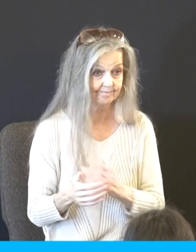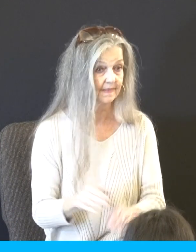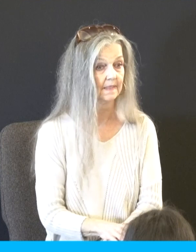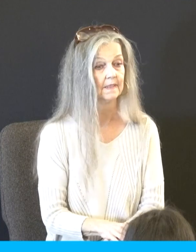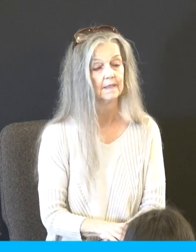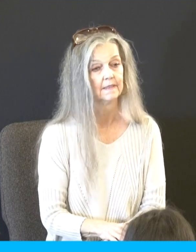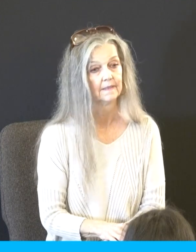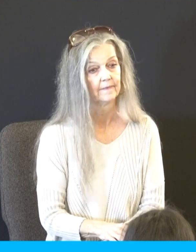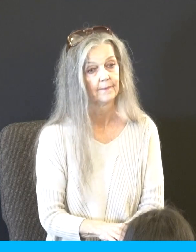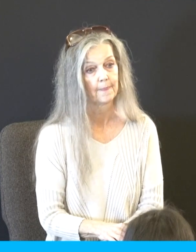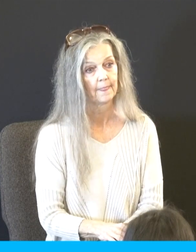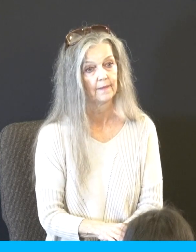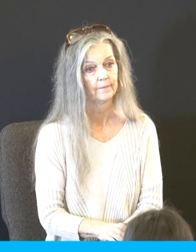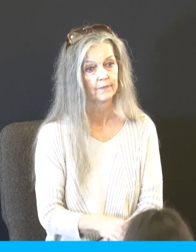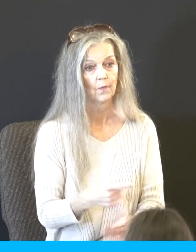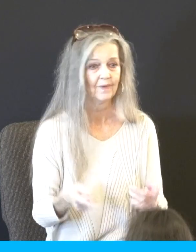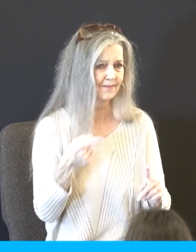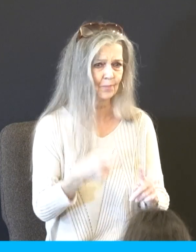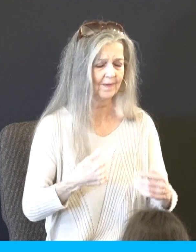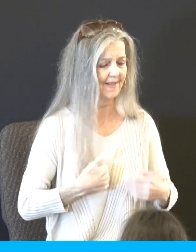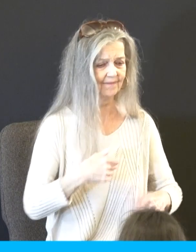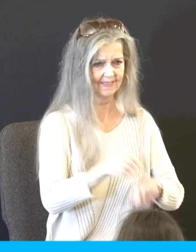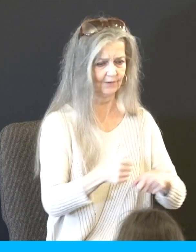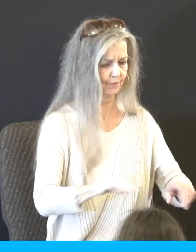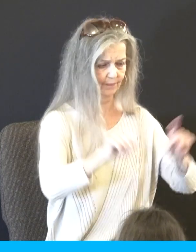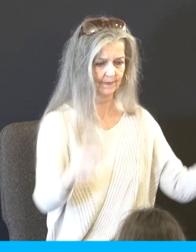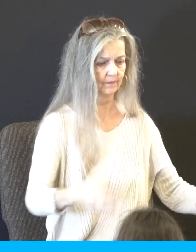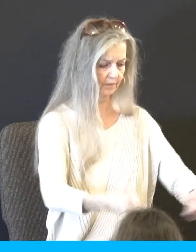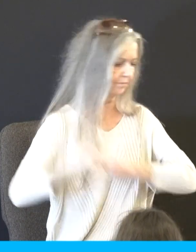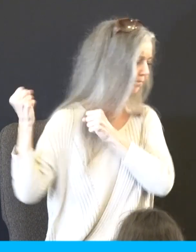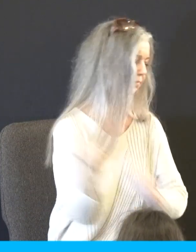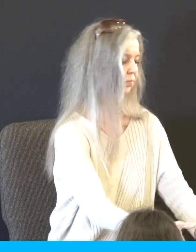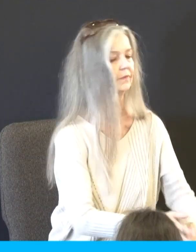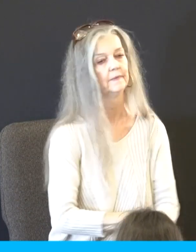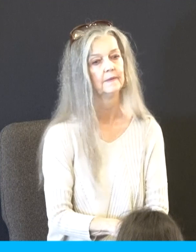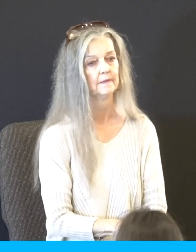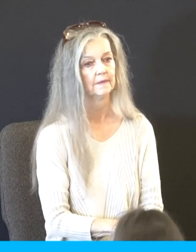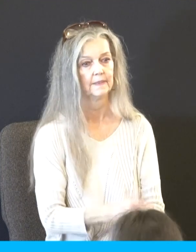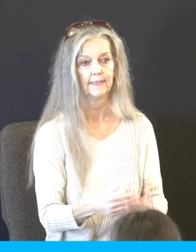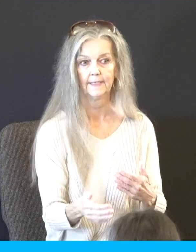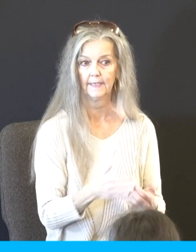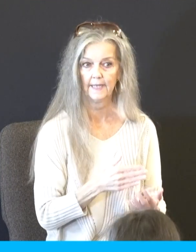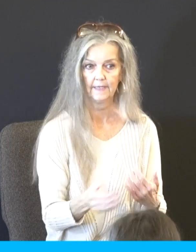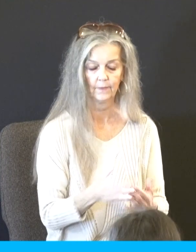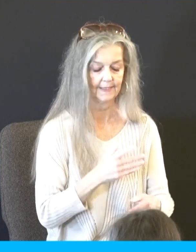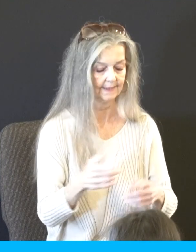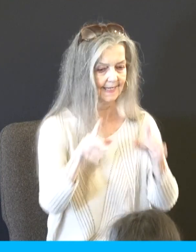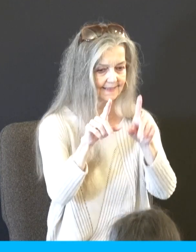with. Well, what's the point? And he just breaks the tablets. Now, back to that testing and timing thing. Had God said,